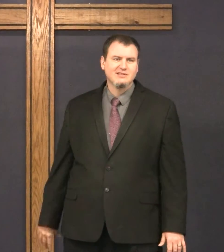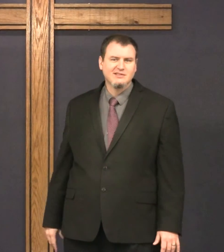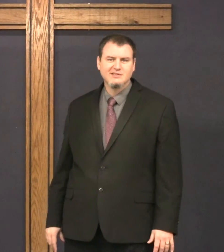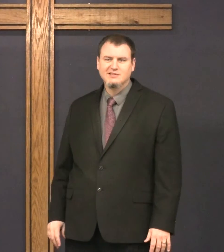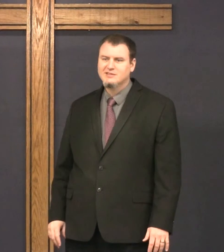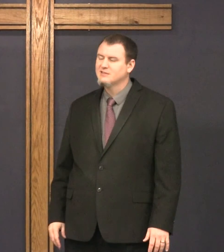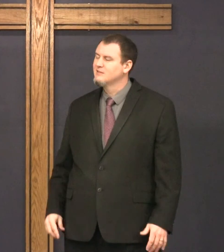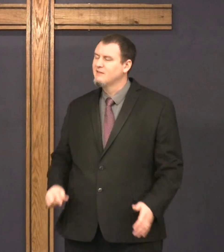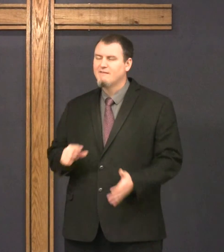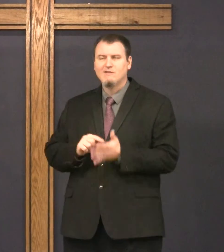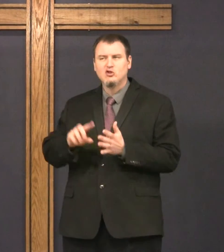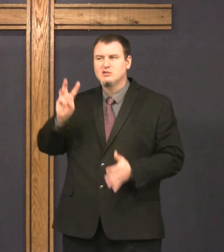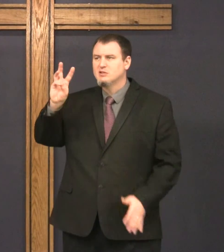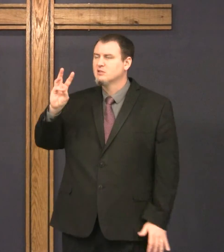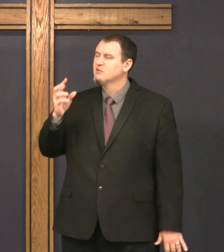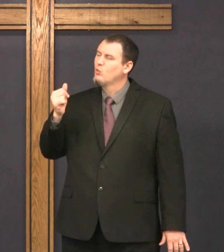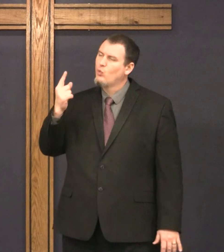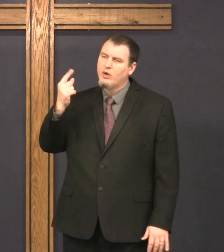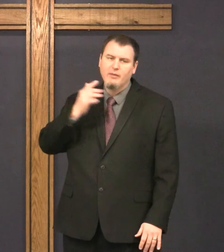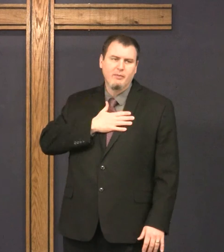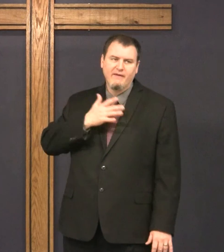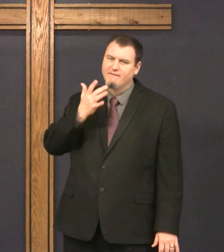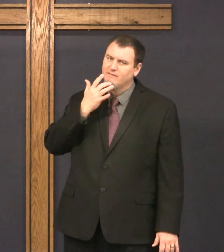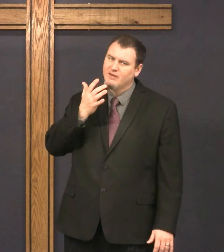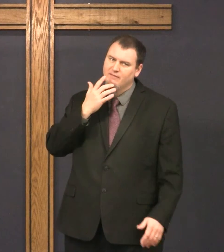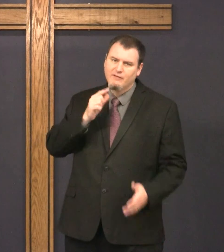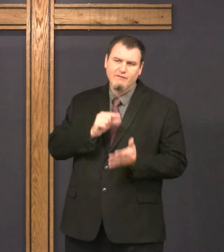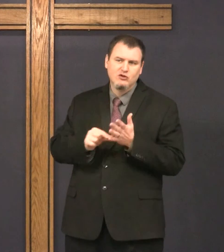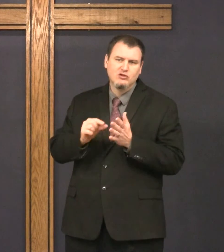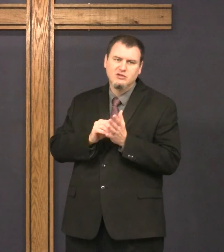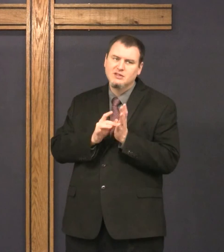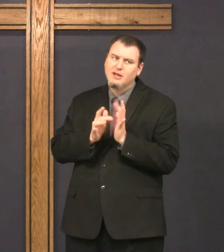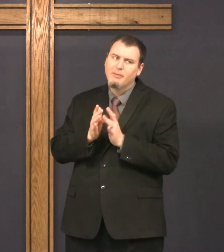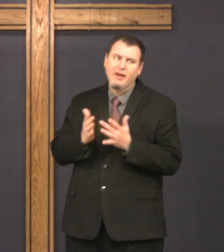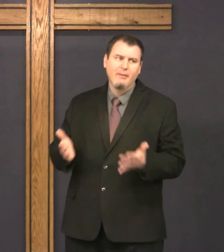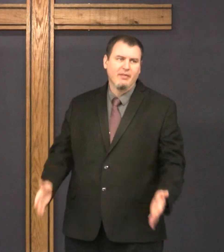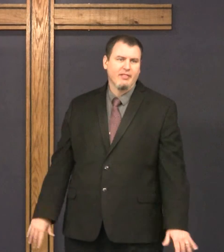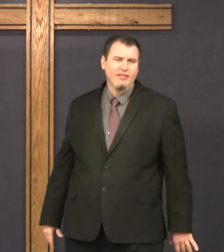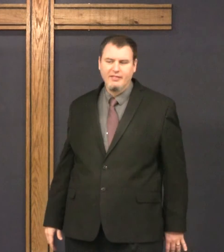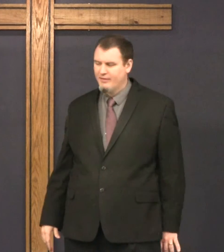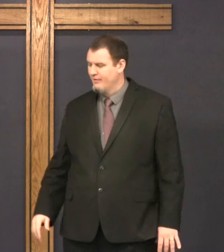verse 16. Or first thought 6, which is one of my favorite verses of Bible.